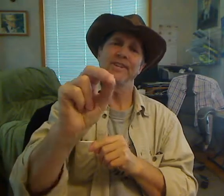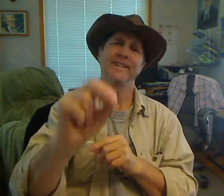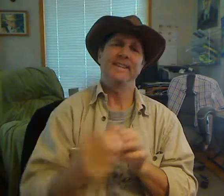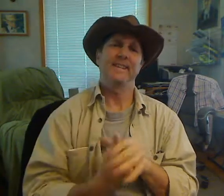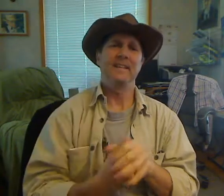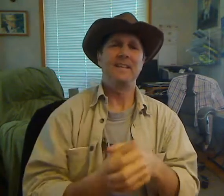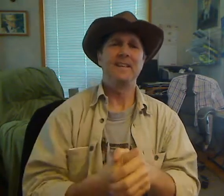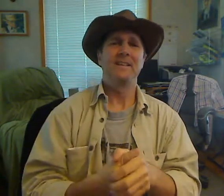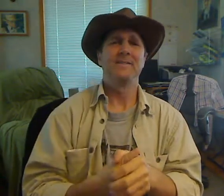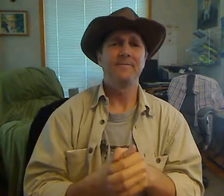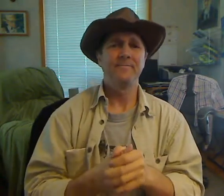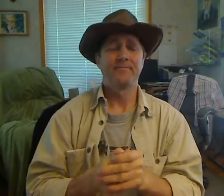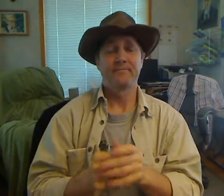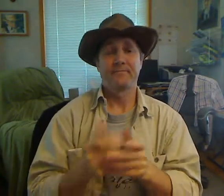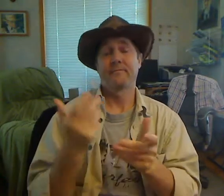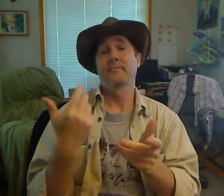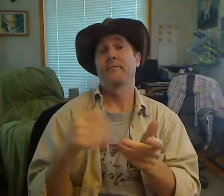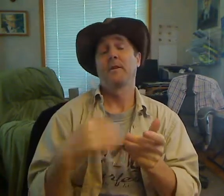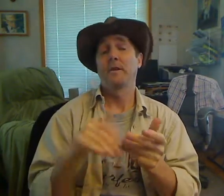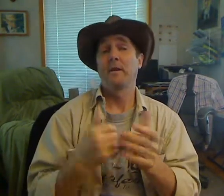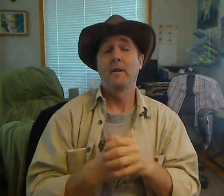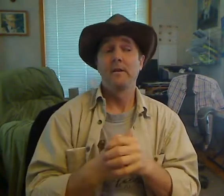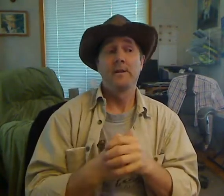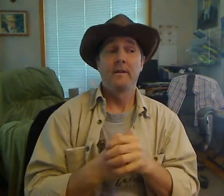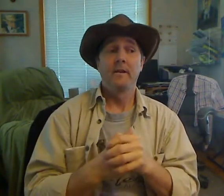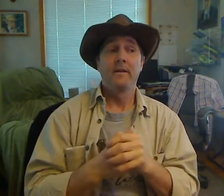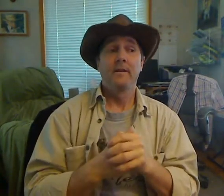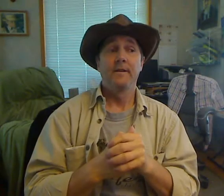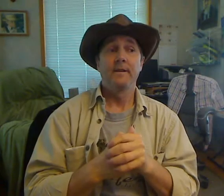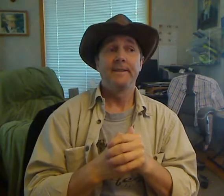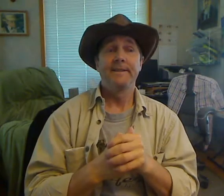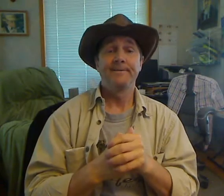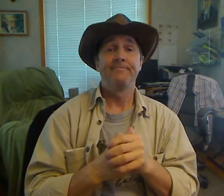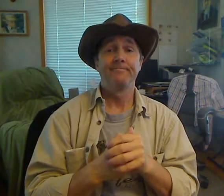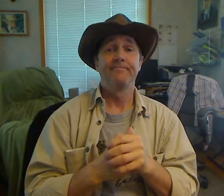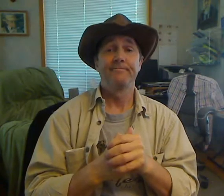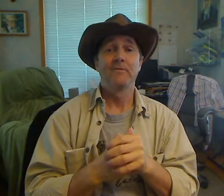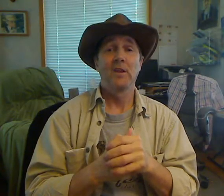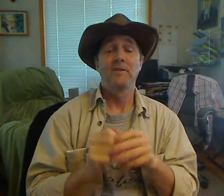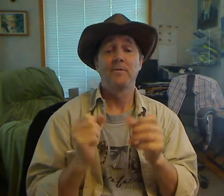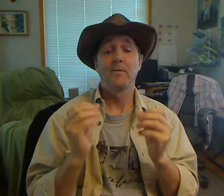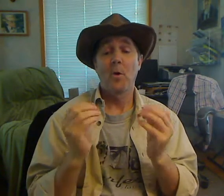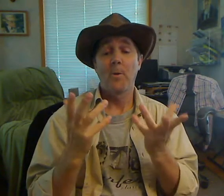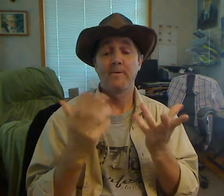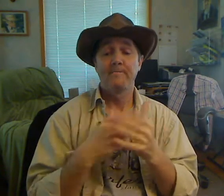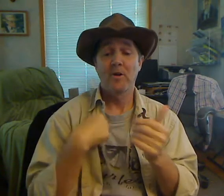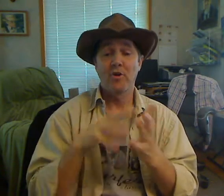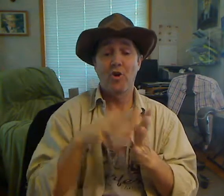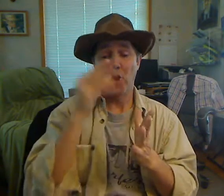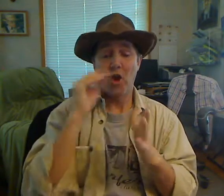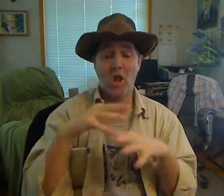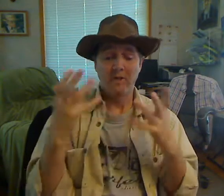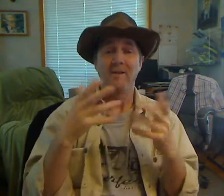humanity, and aspects of it, such as mass murder, constitute genocide. And we already have conditions